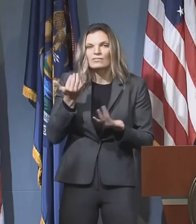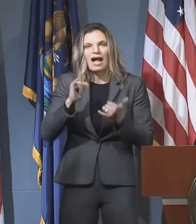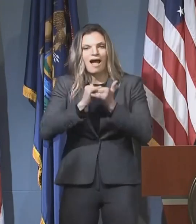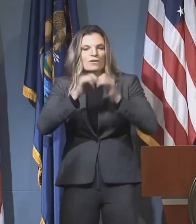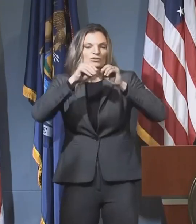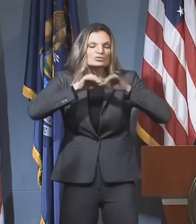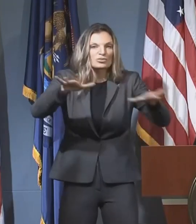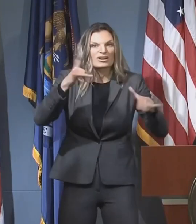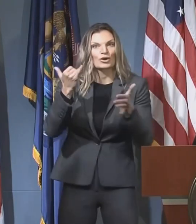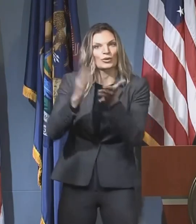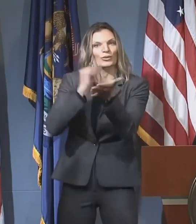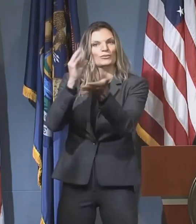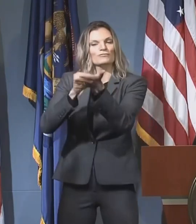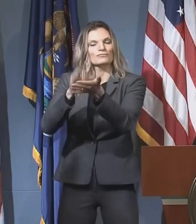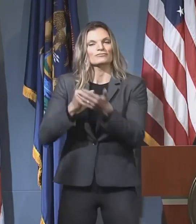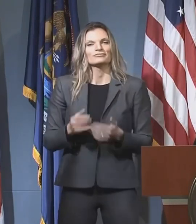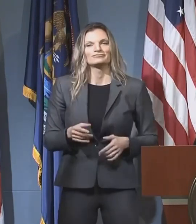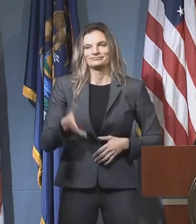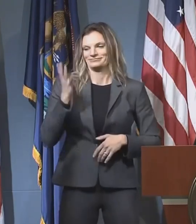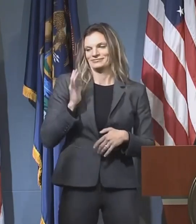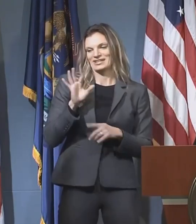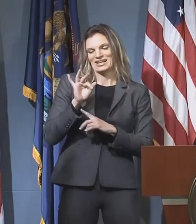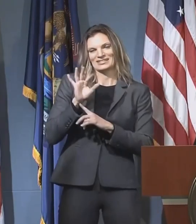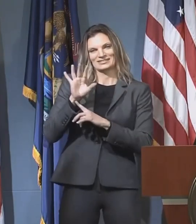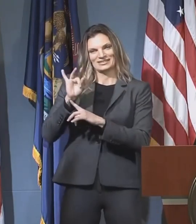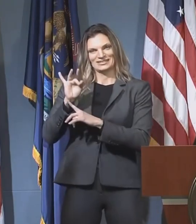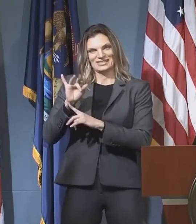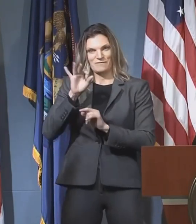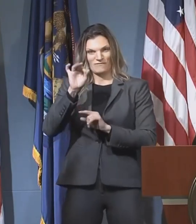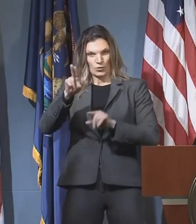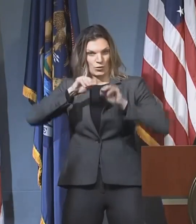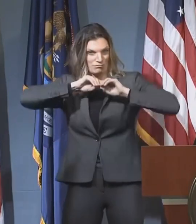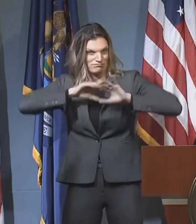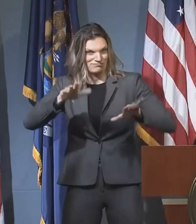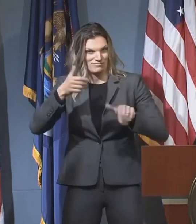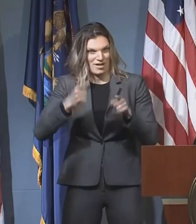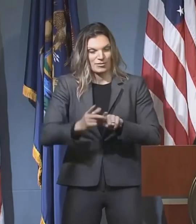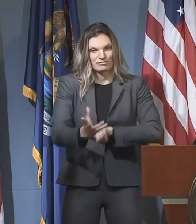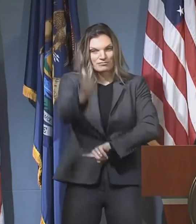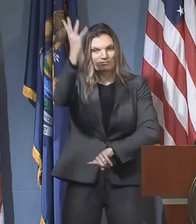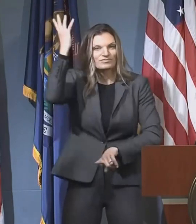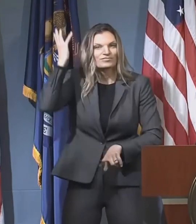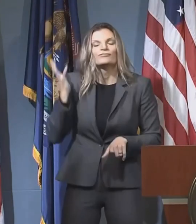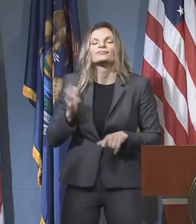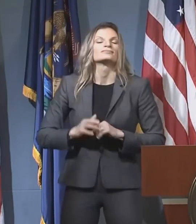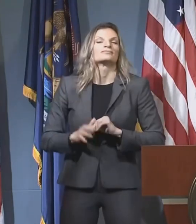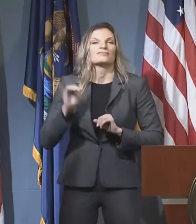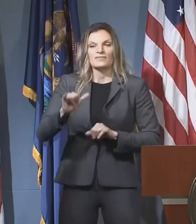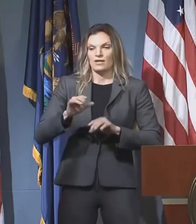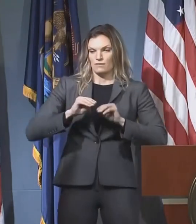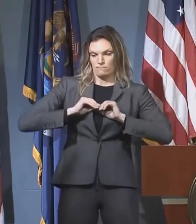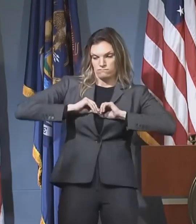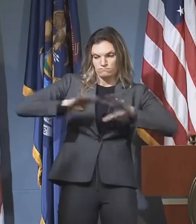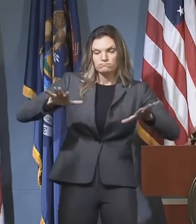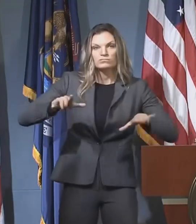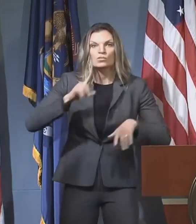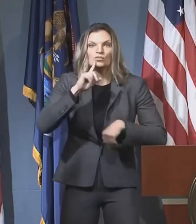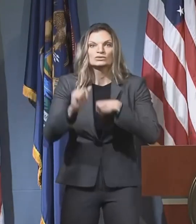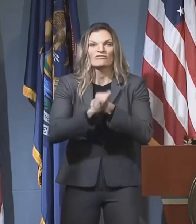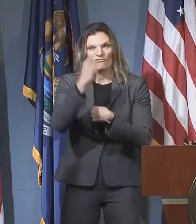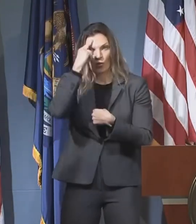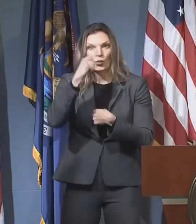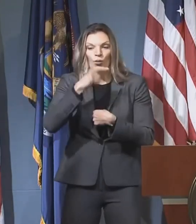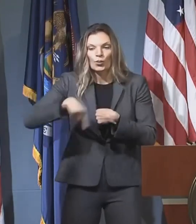single day. If you've studied the 1918 flu pandemic, you know that it was such a huge threat to children.